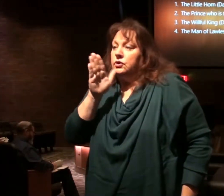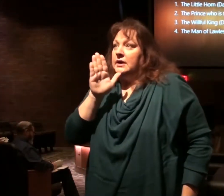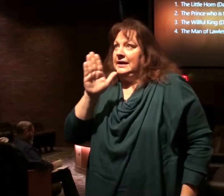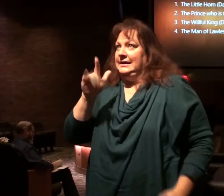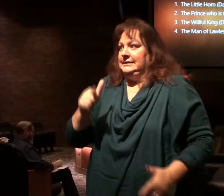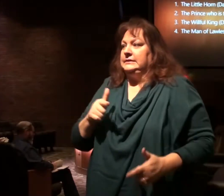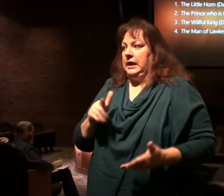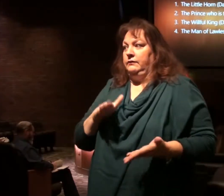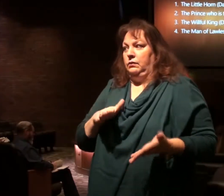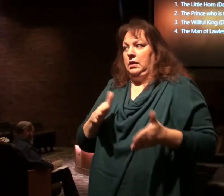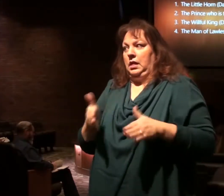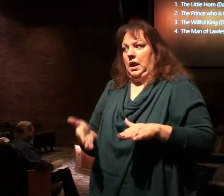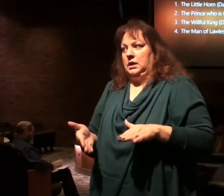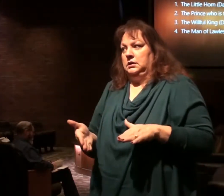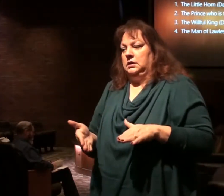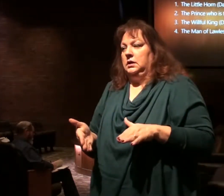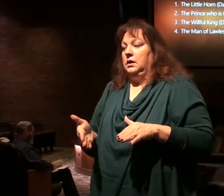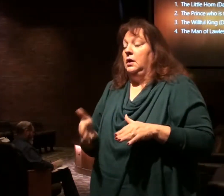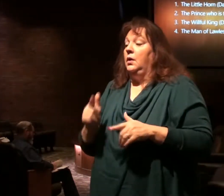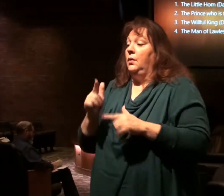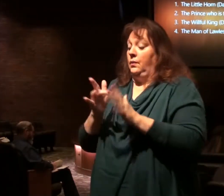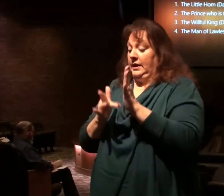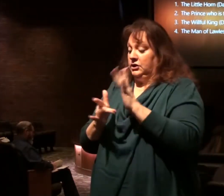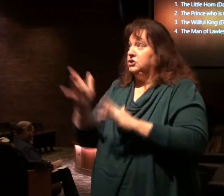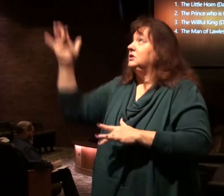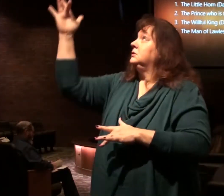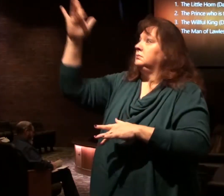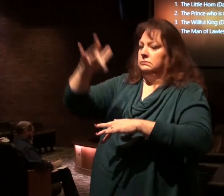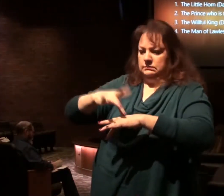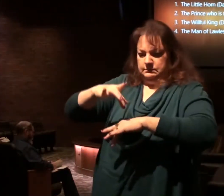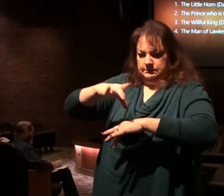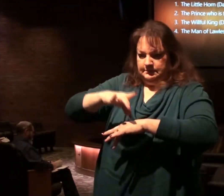will come to an end with the appearance of Christ.